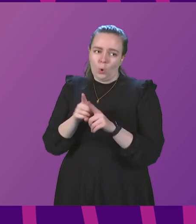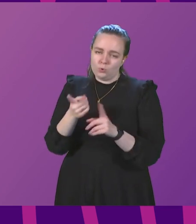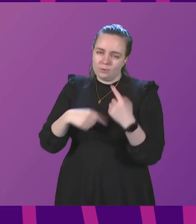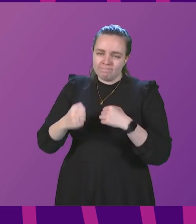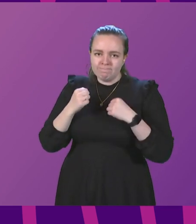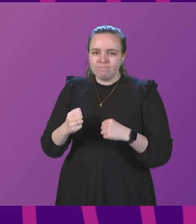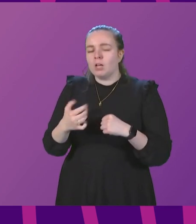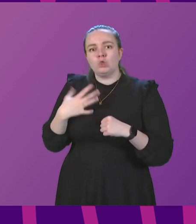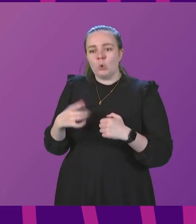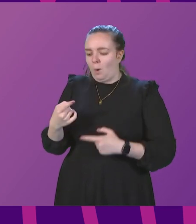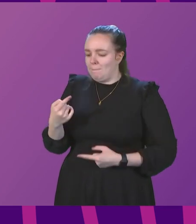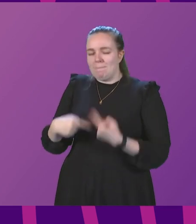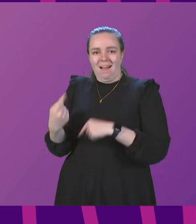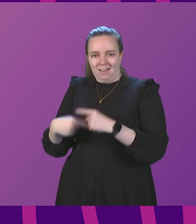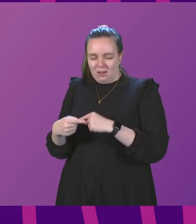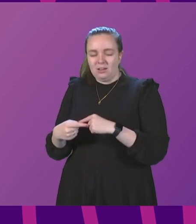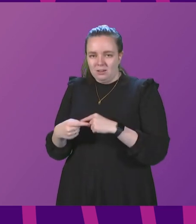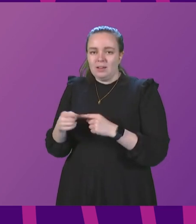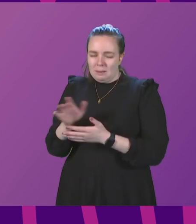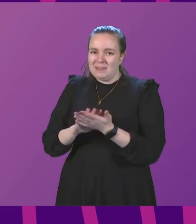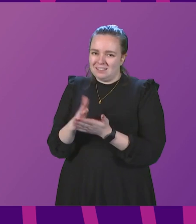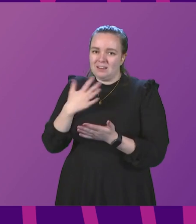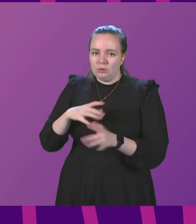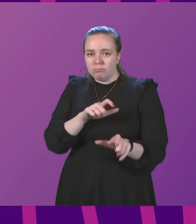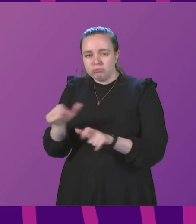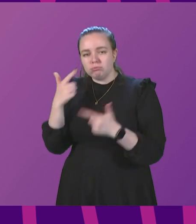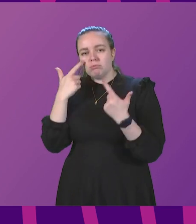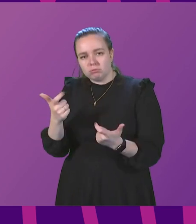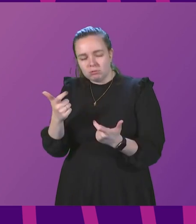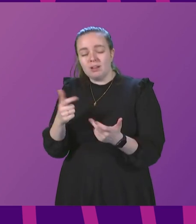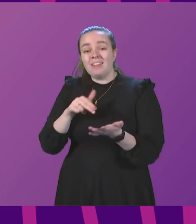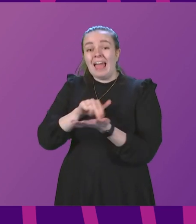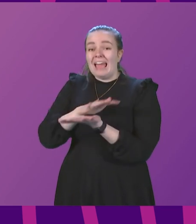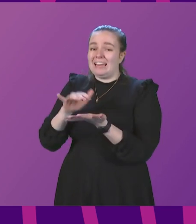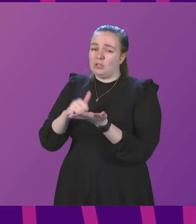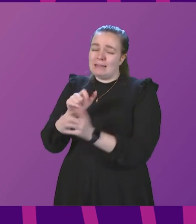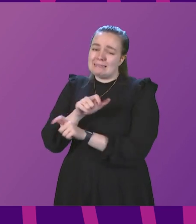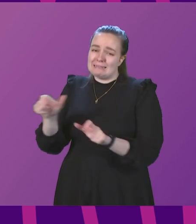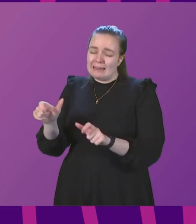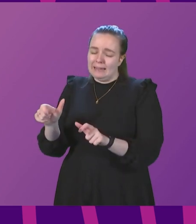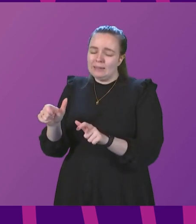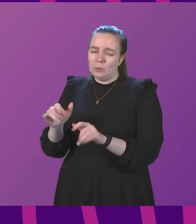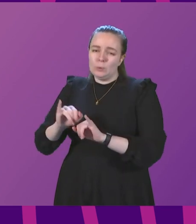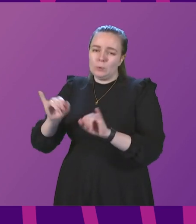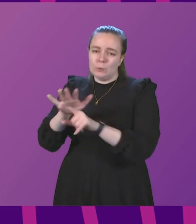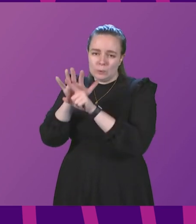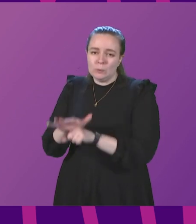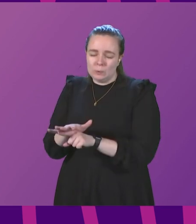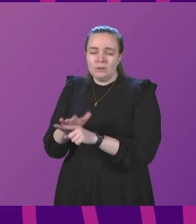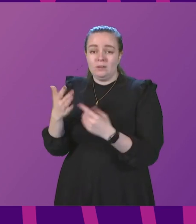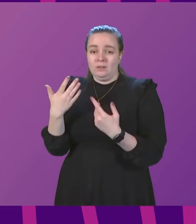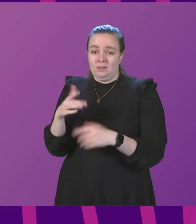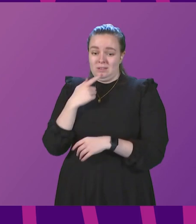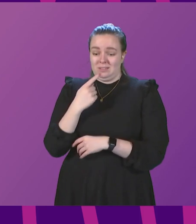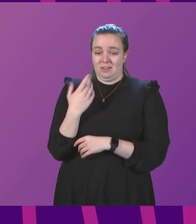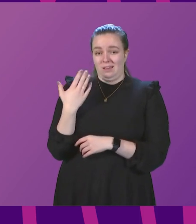feel not to go backwards, does demand continued caution. The NHS remains under very acute pressure. As I reported a